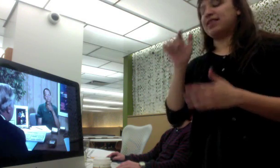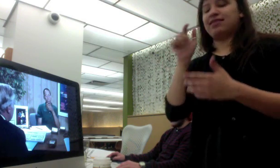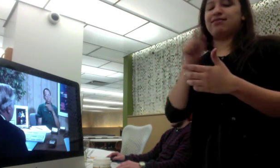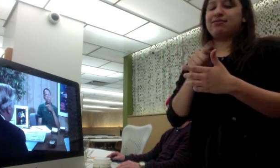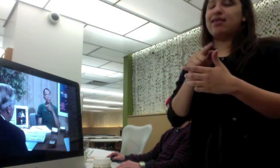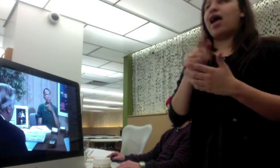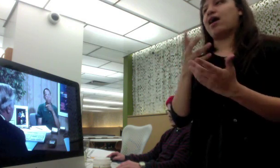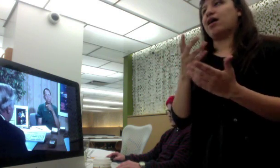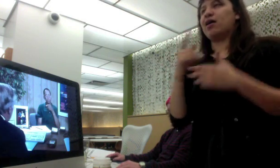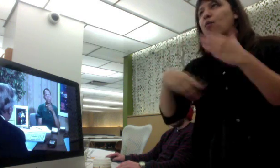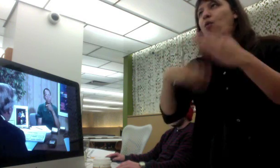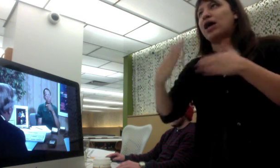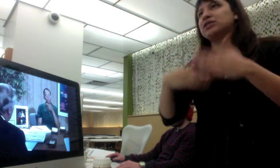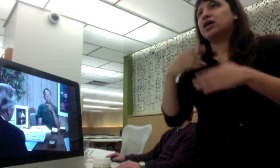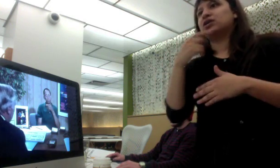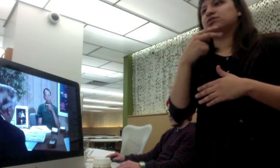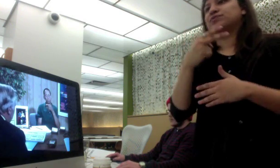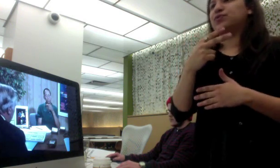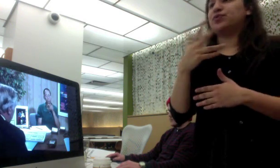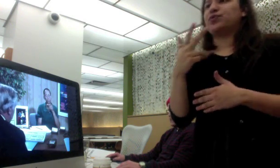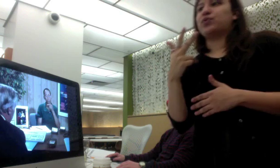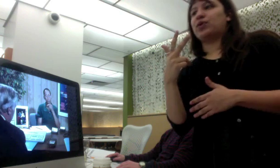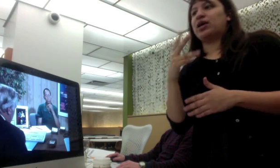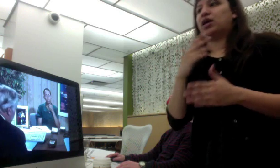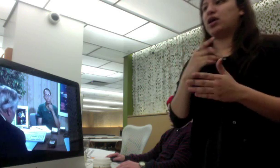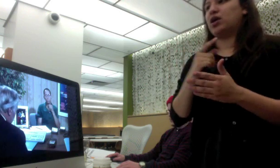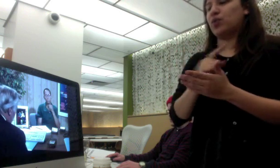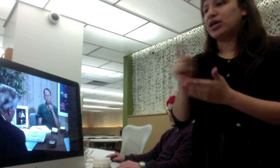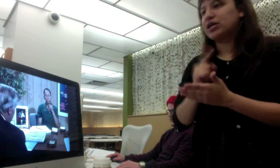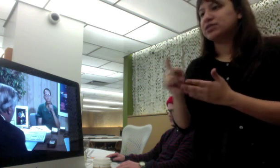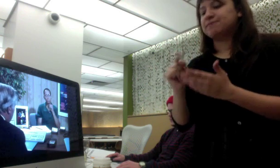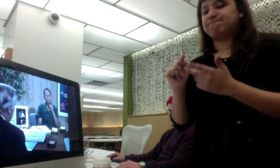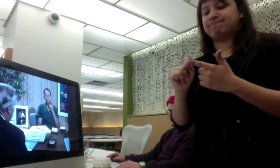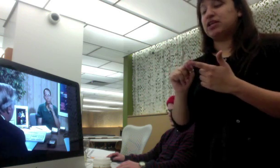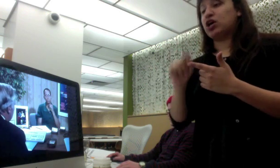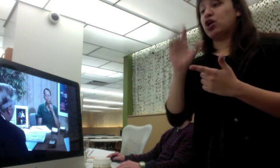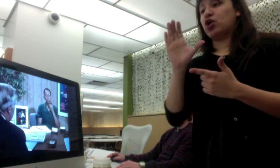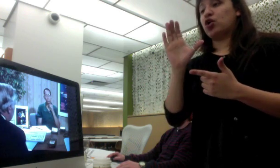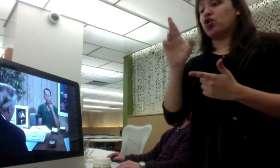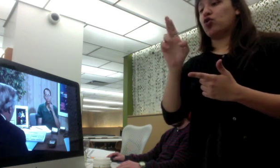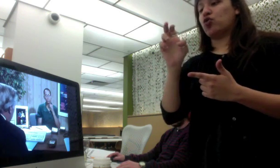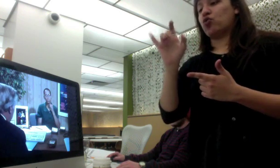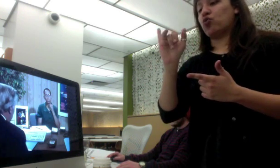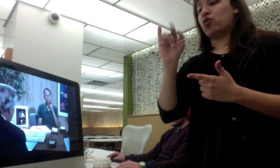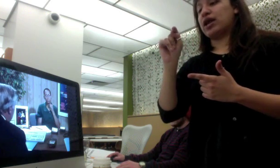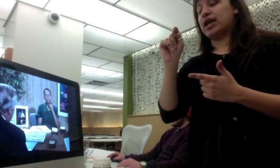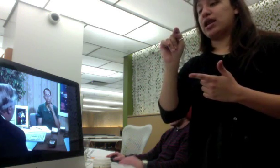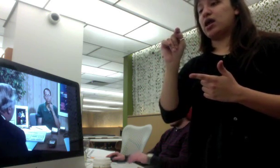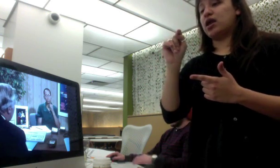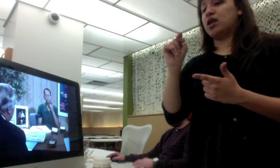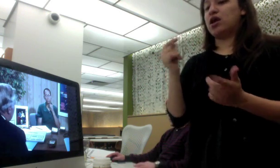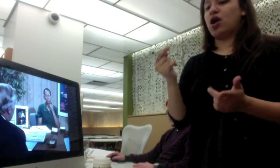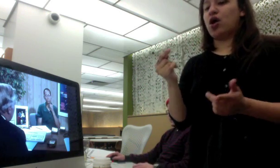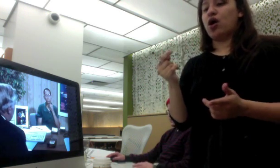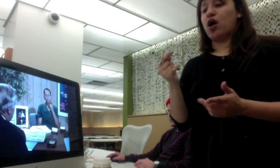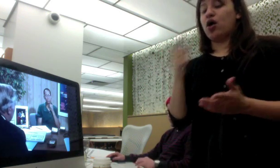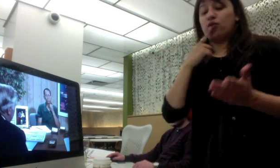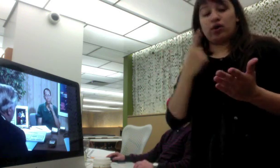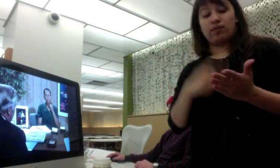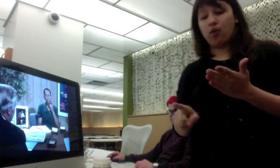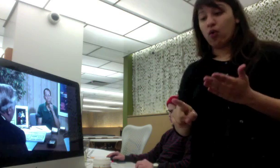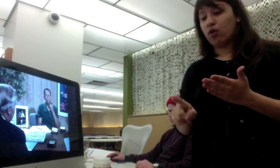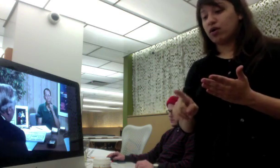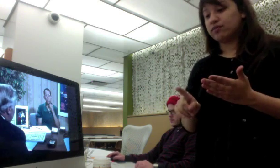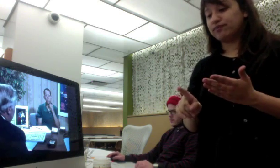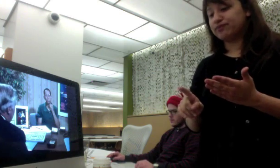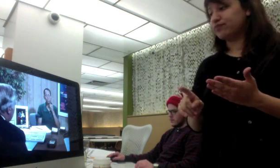lender will do all the credit work they'll have a credit report run on you they will